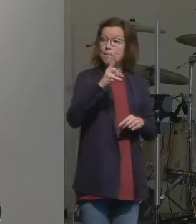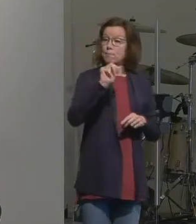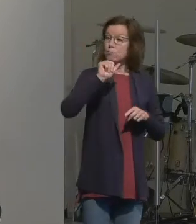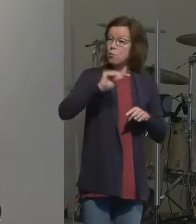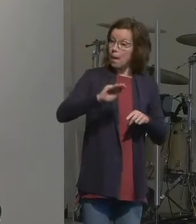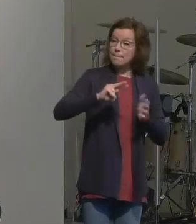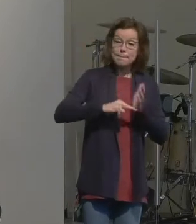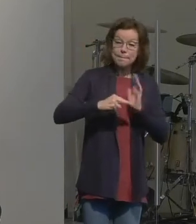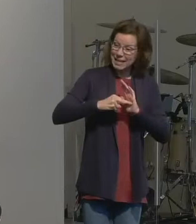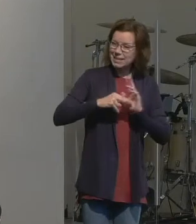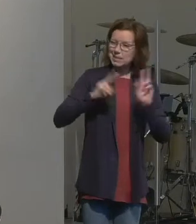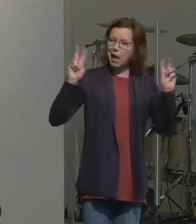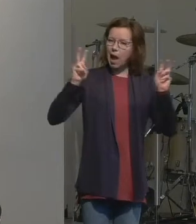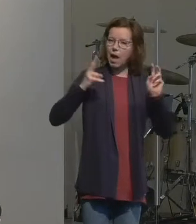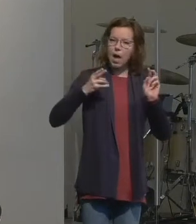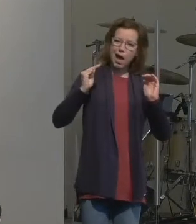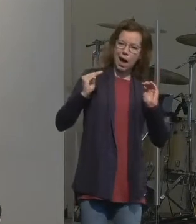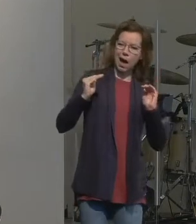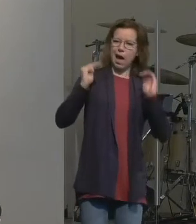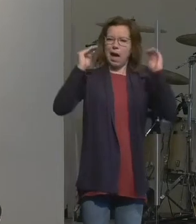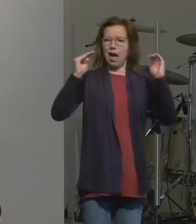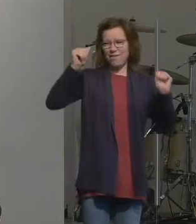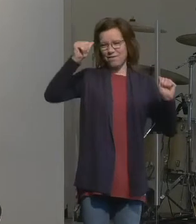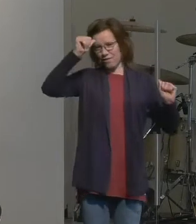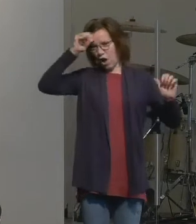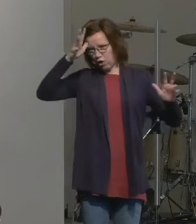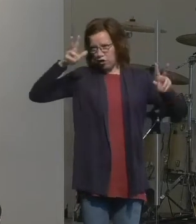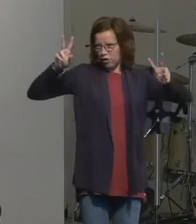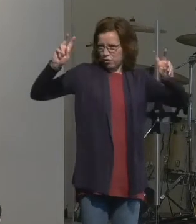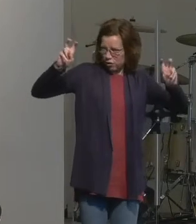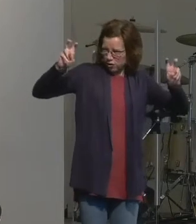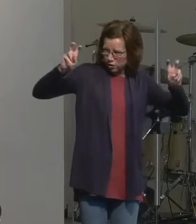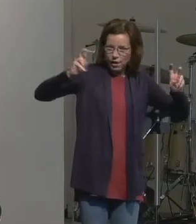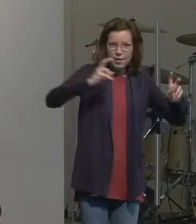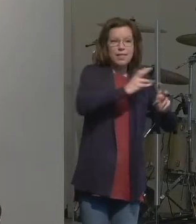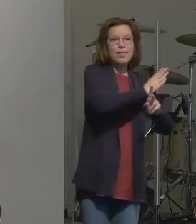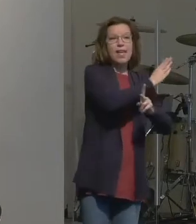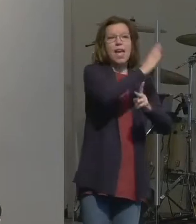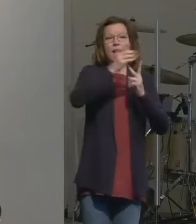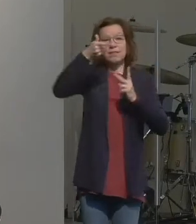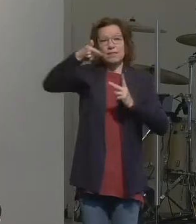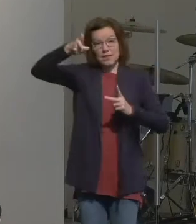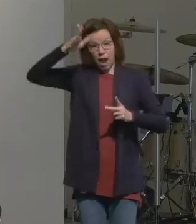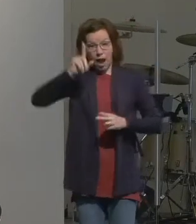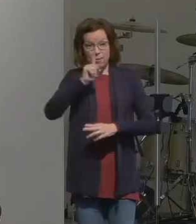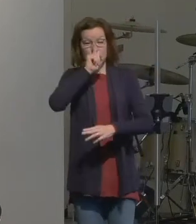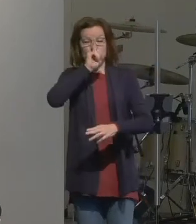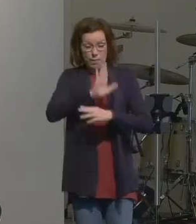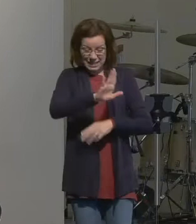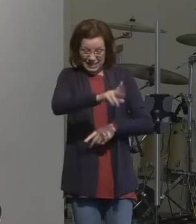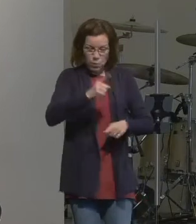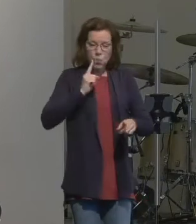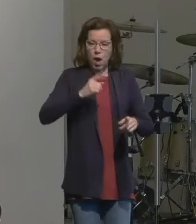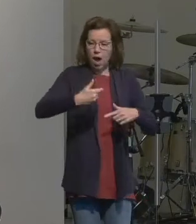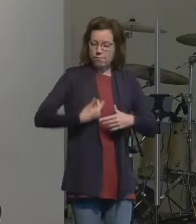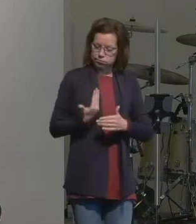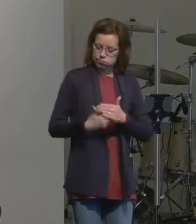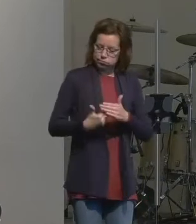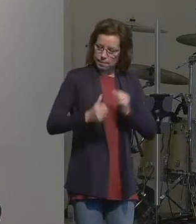but when God promises to make him a father of multitudes, that's when he changes his name because that's what the name now signifies.